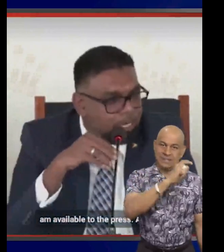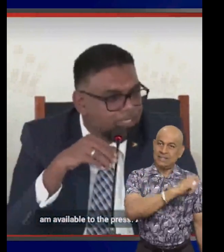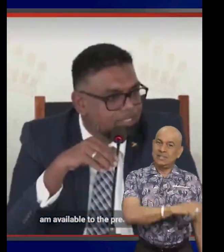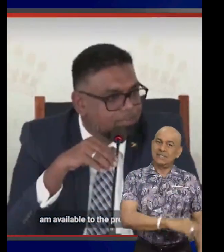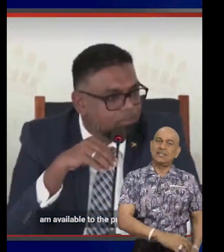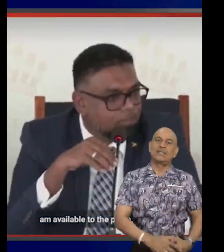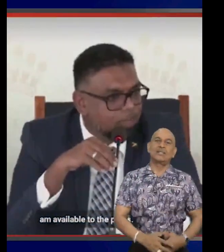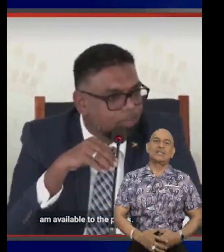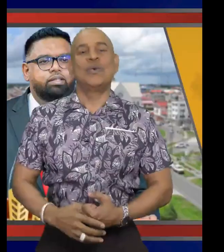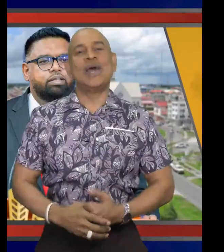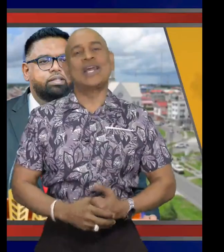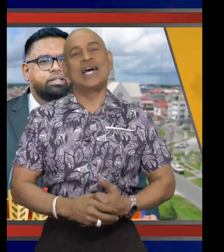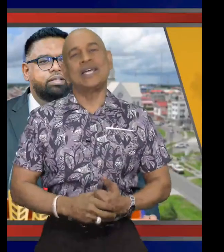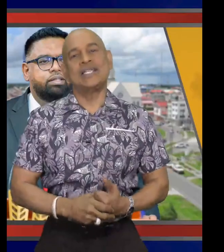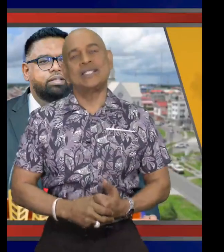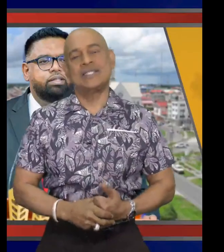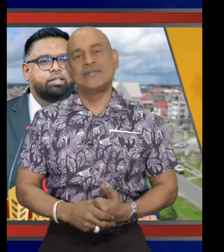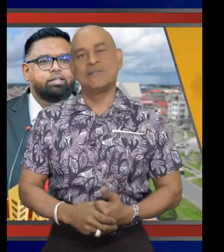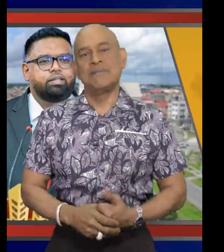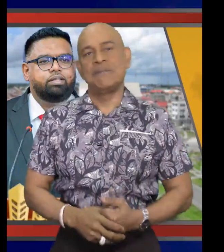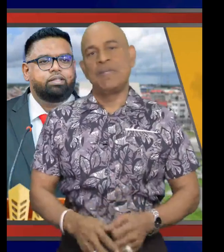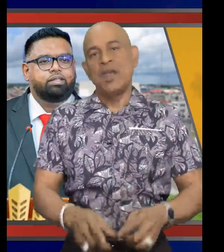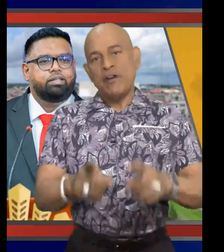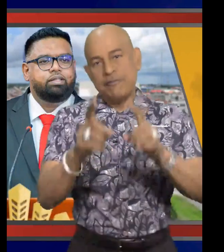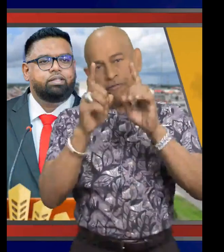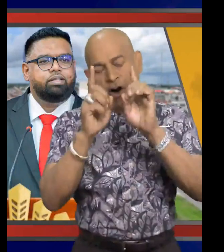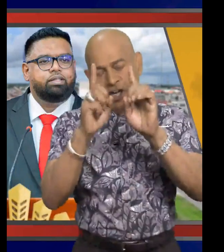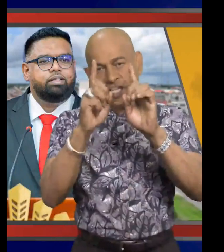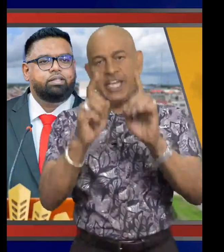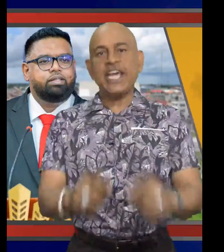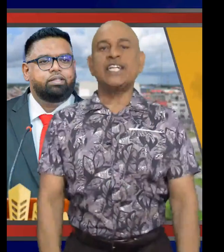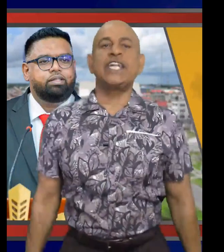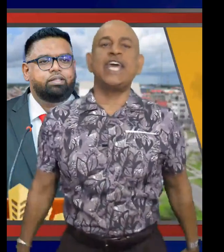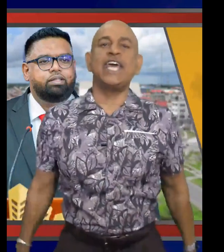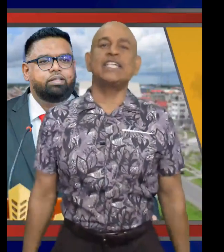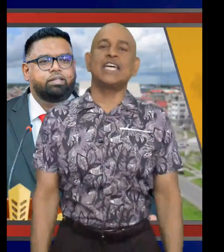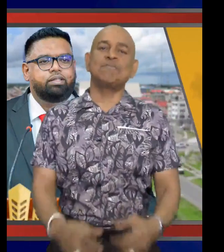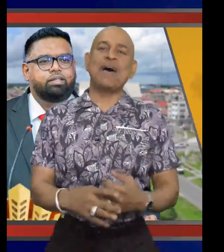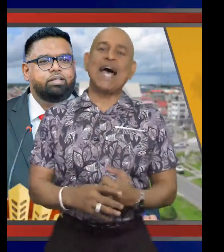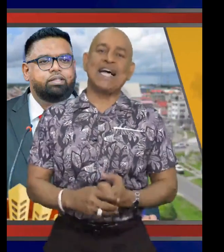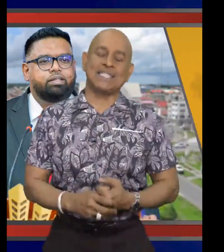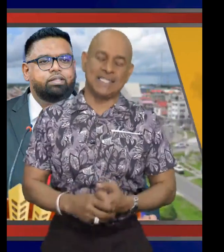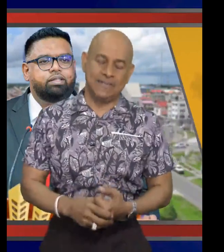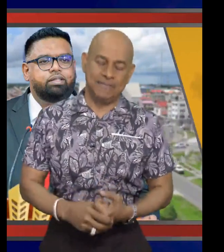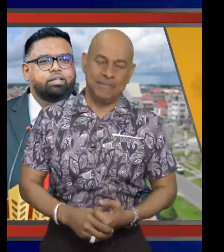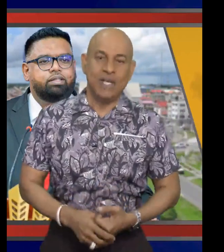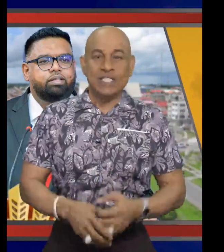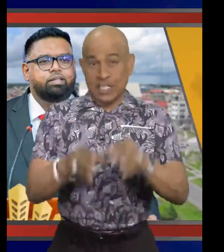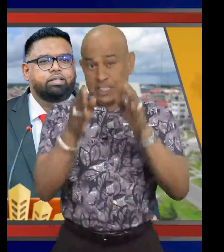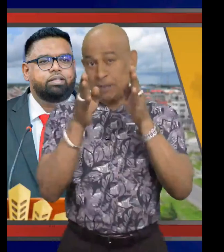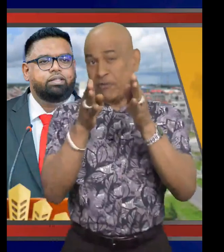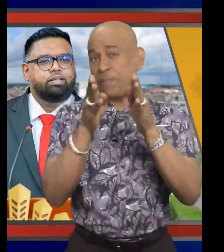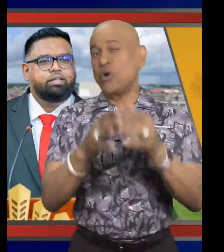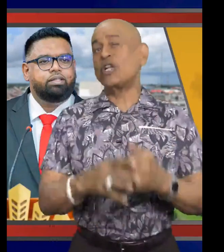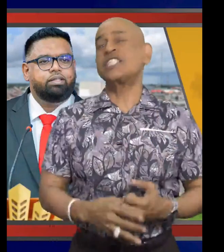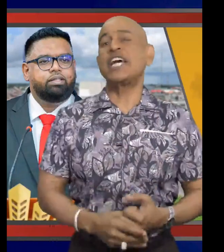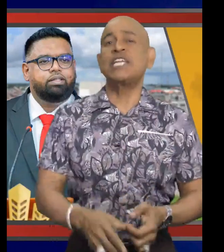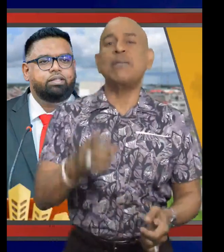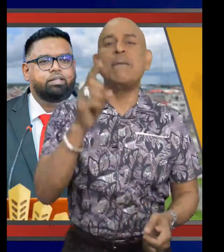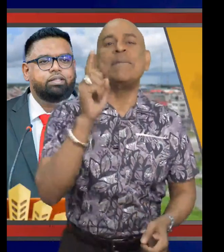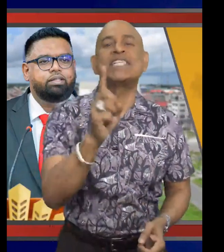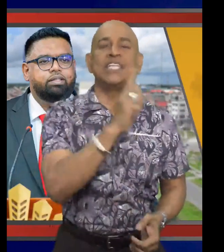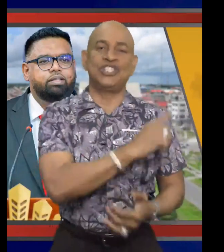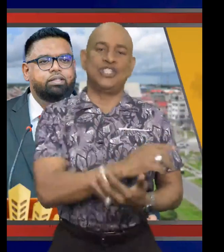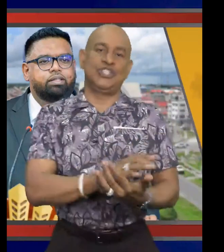available to the press. Well guys, 48 days has passed since my reporter